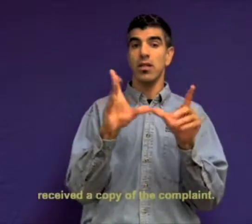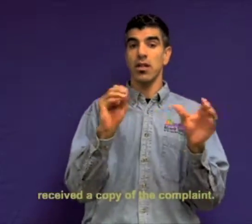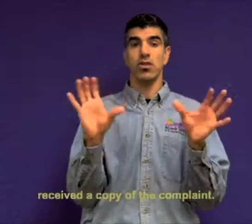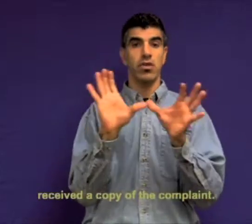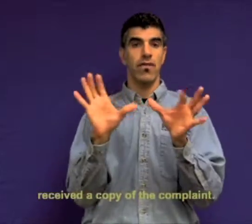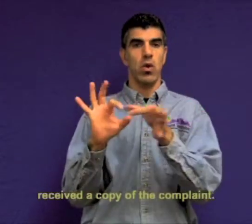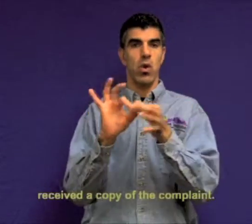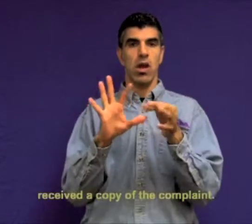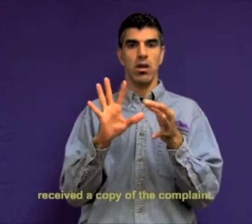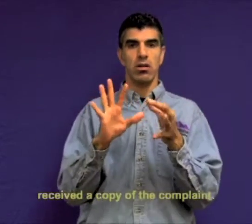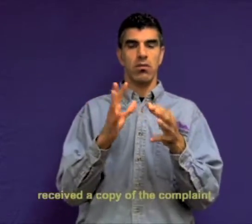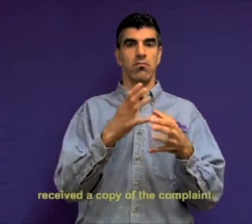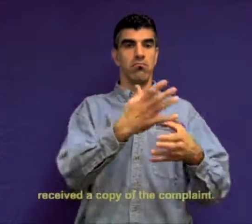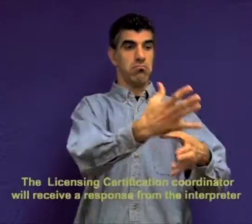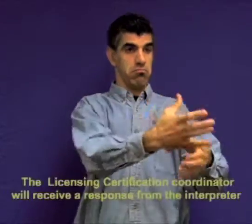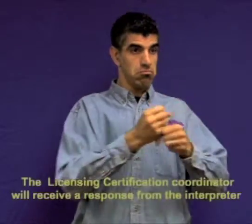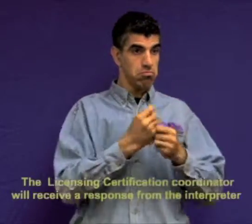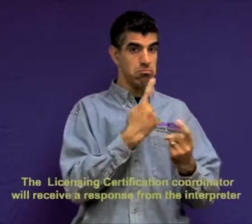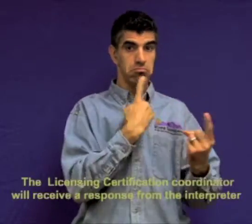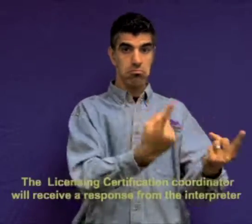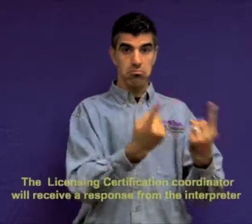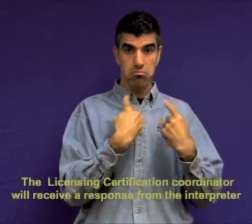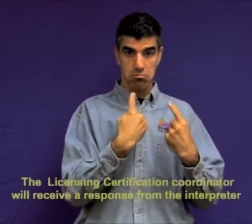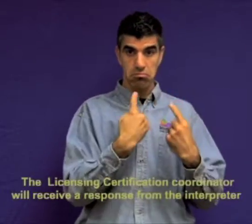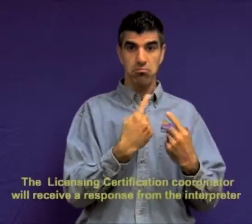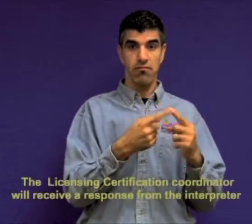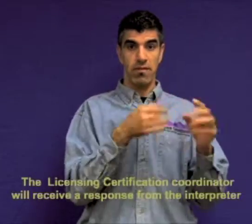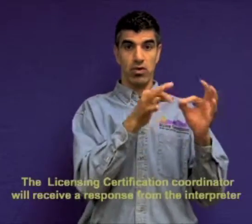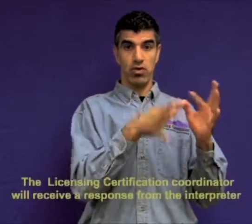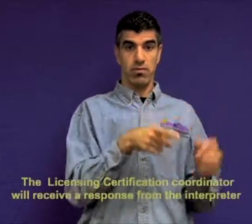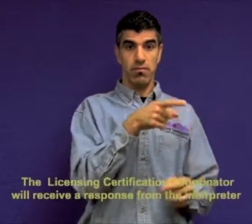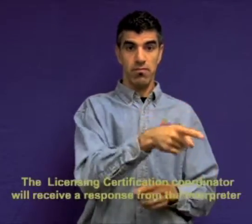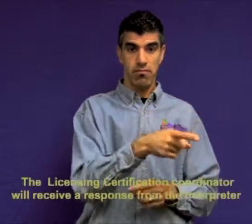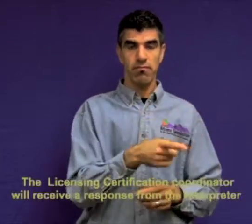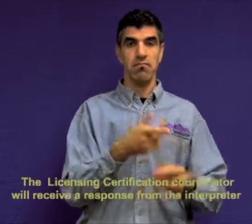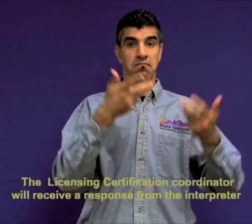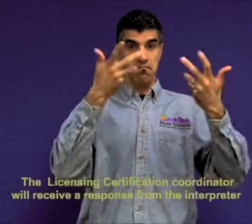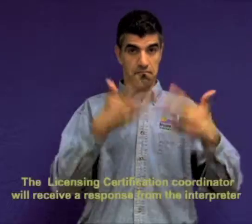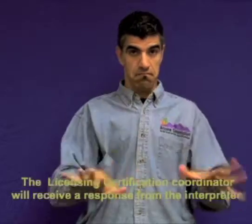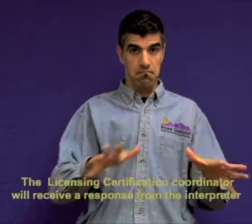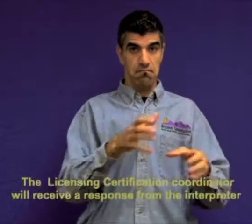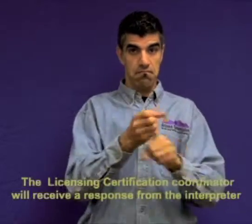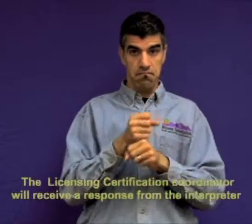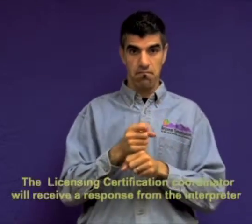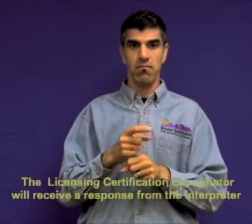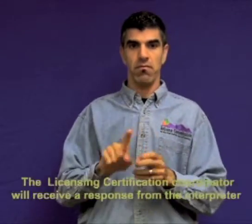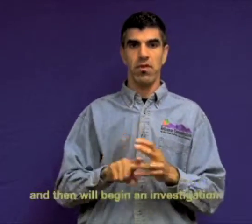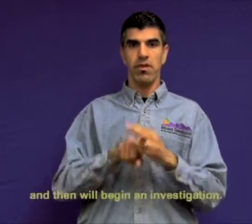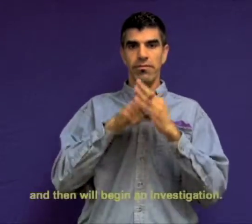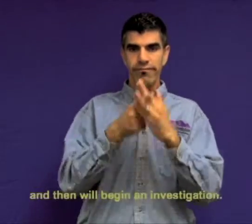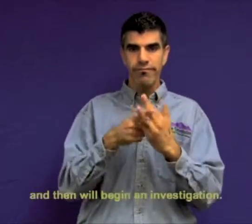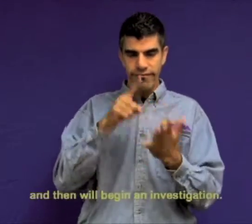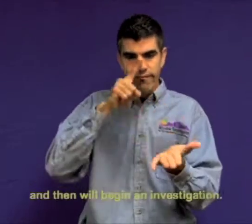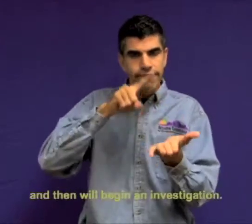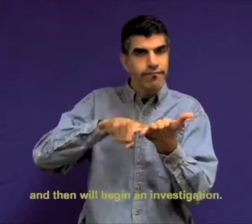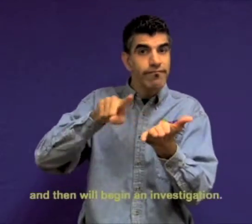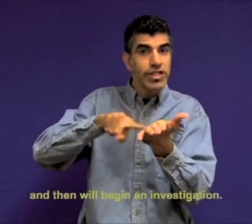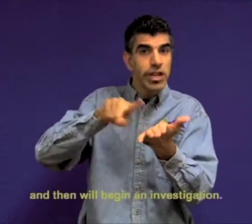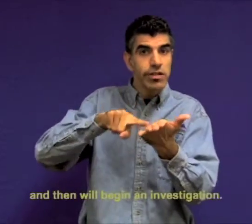The Licensing Certification Coordinator will receive a response from the interpreter and then will begin an investigation.